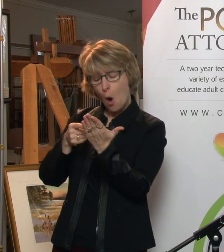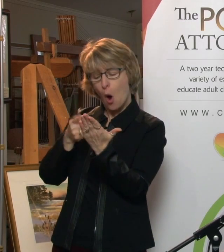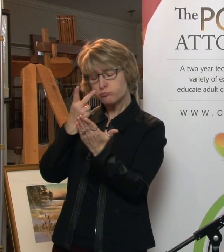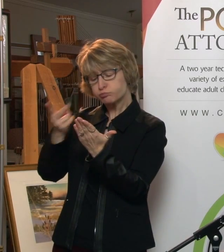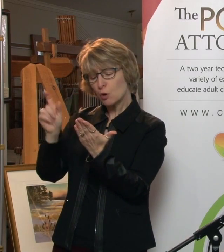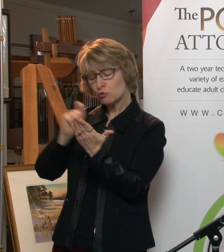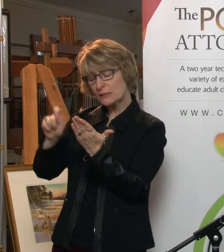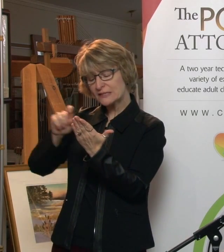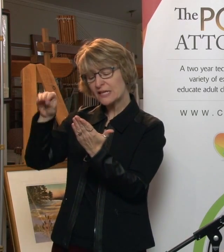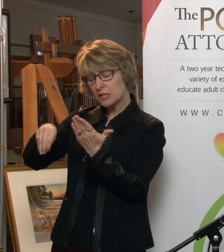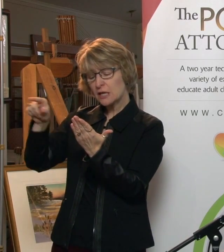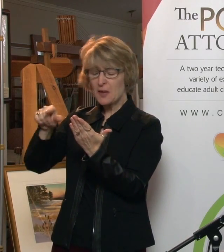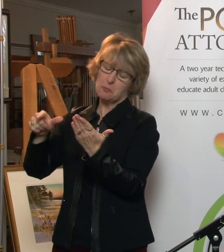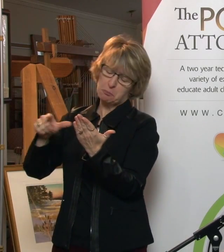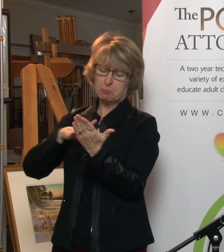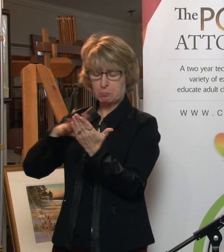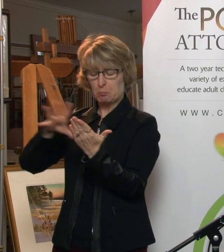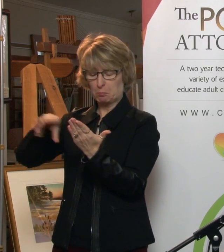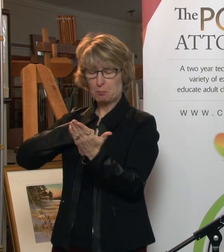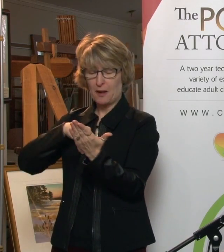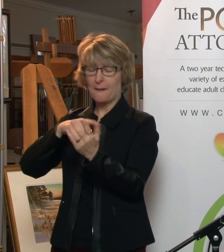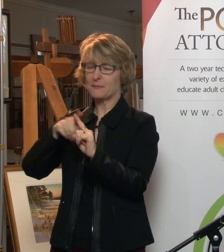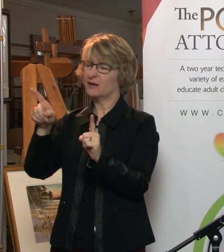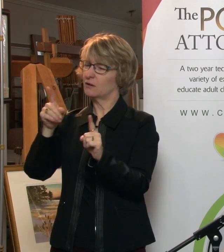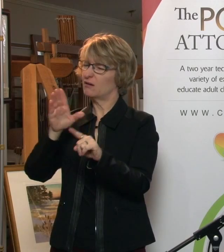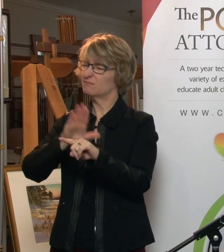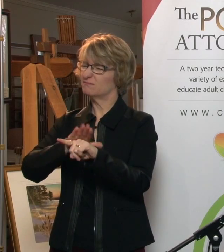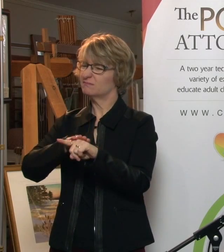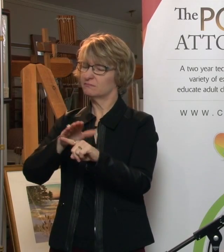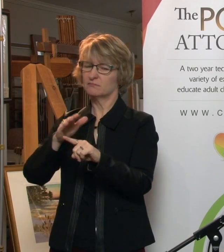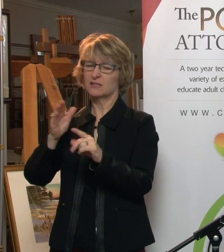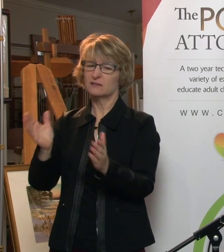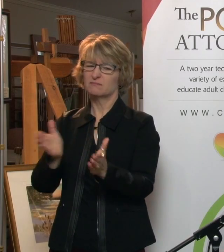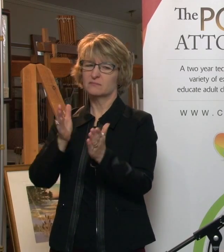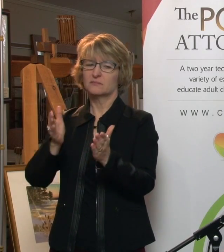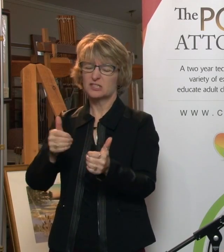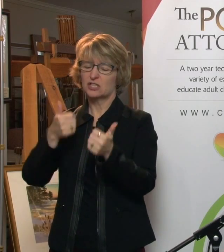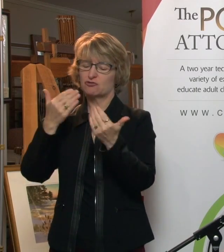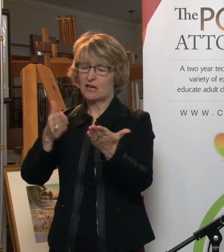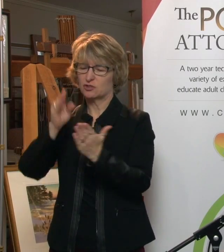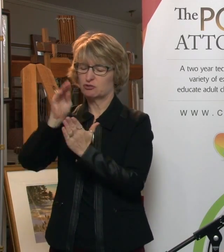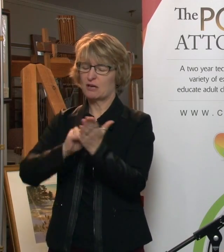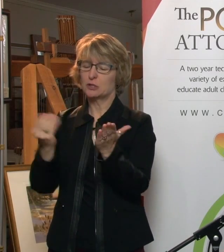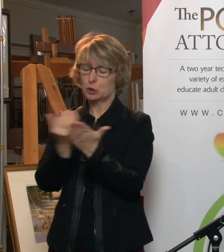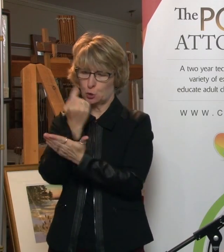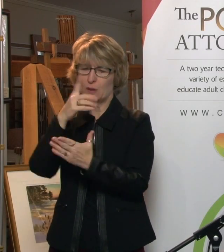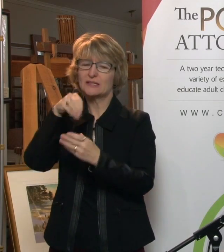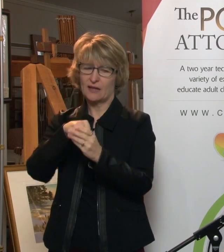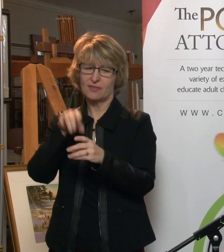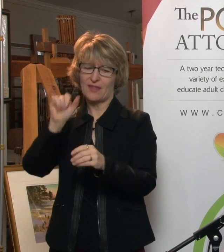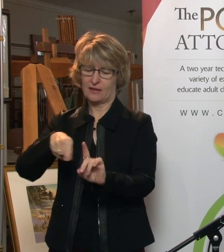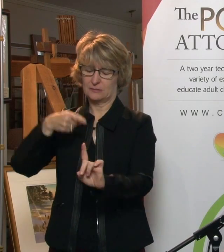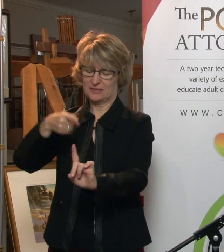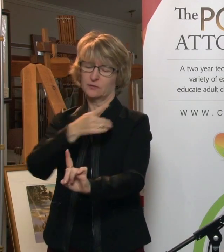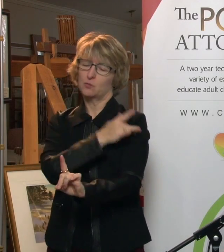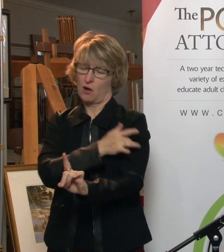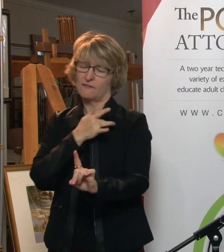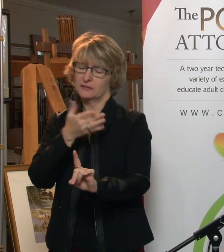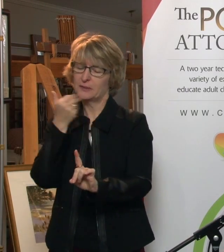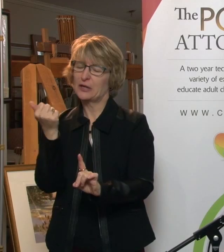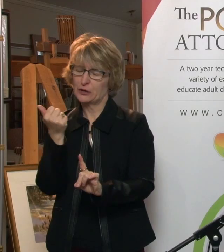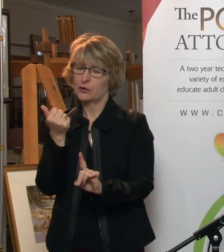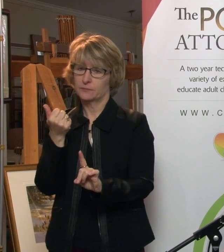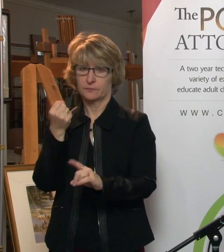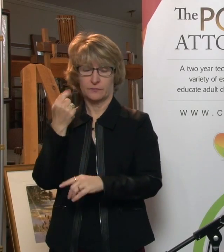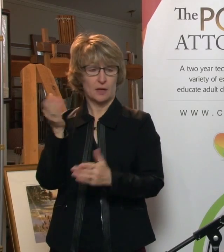it, but it's often advisable to get one in the new province just to make things very clear and easier to deal with. And